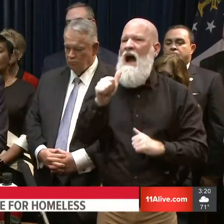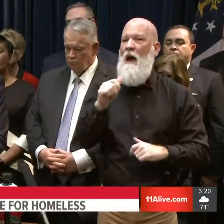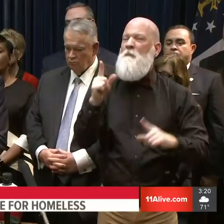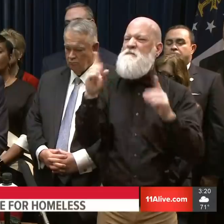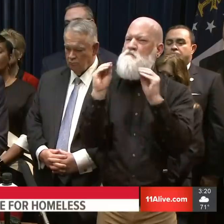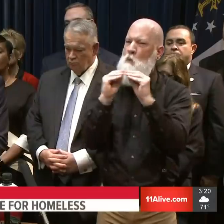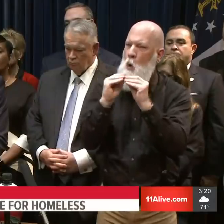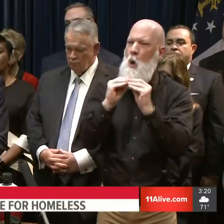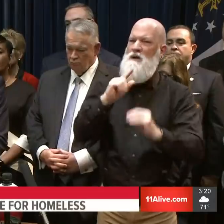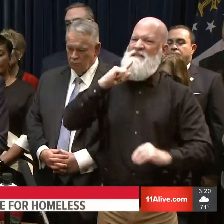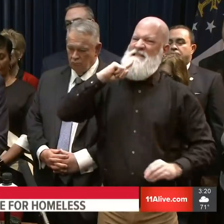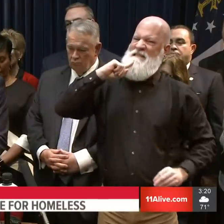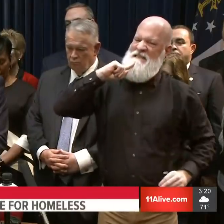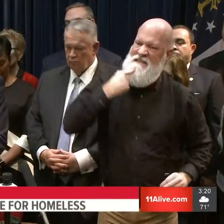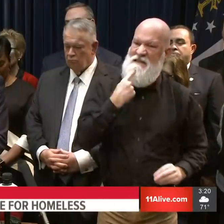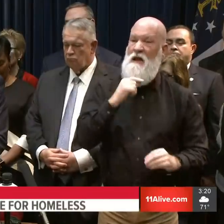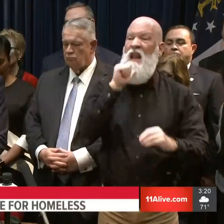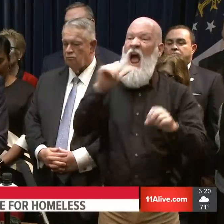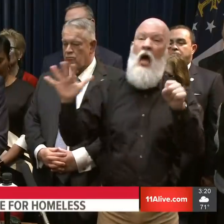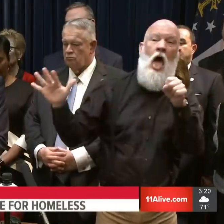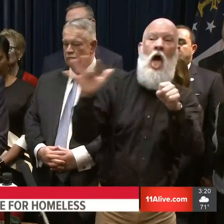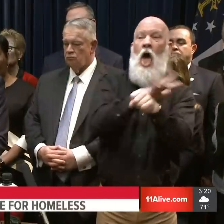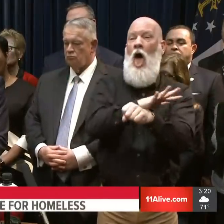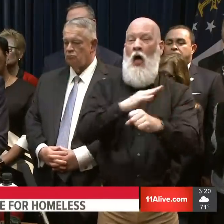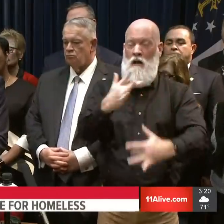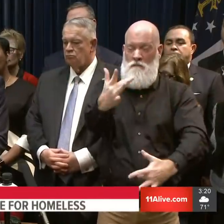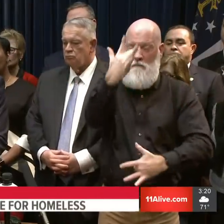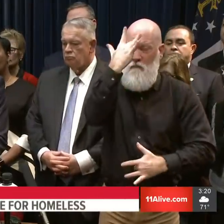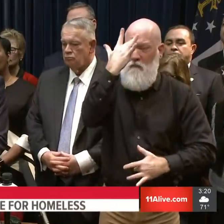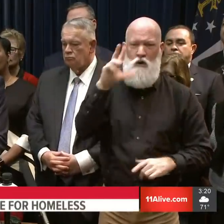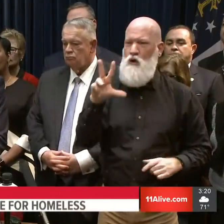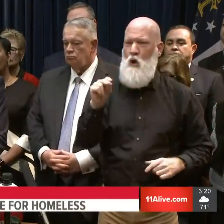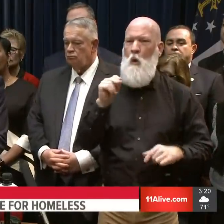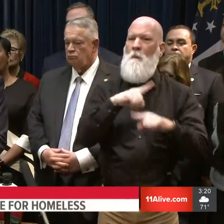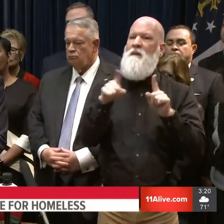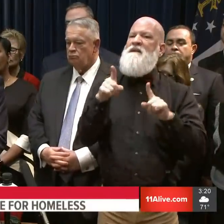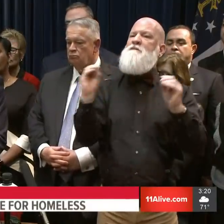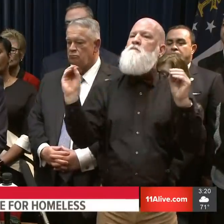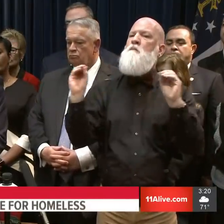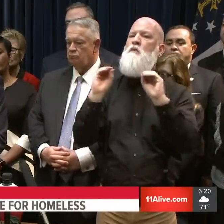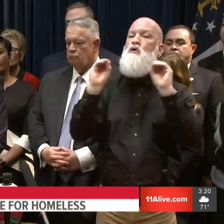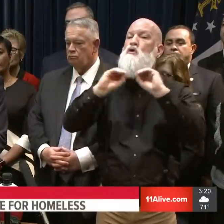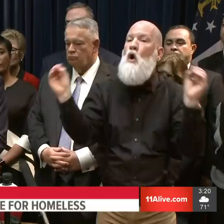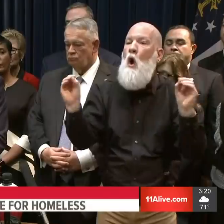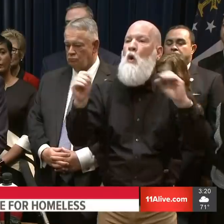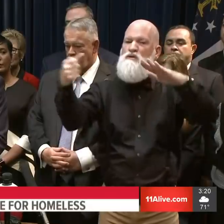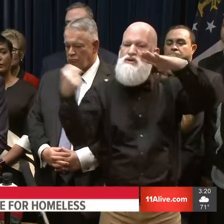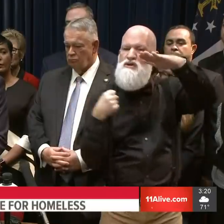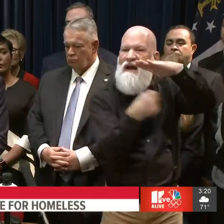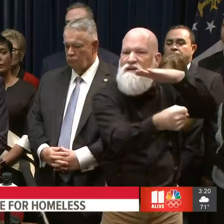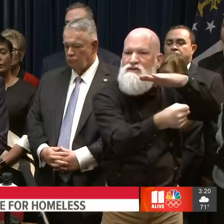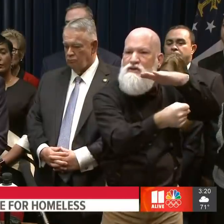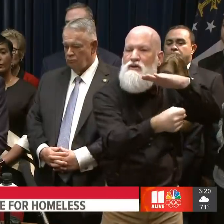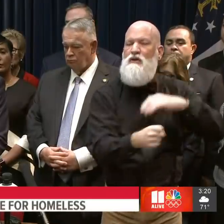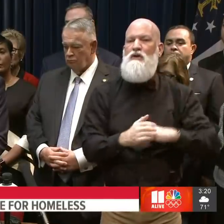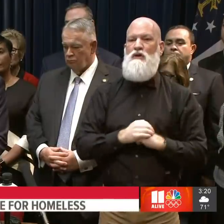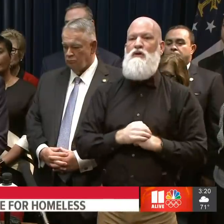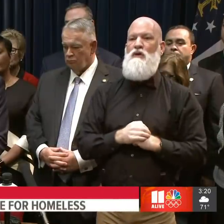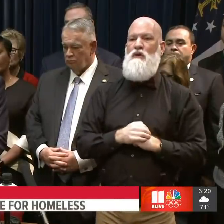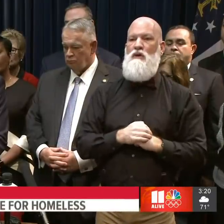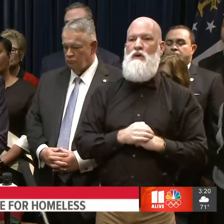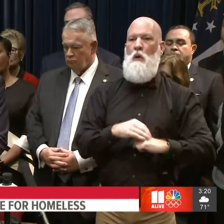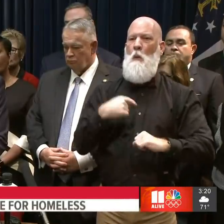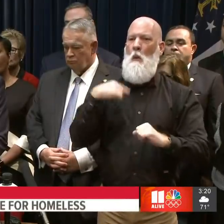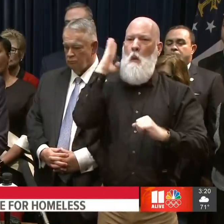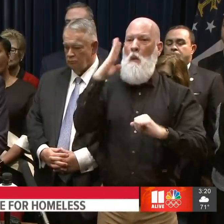I will give you an example. Imagine a family with an infant and one parent who is sick with COVID-19.